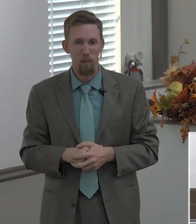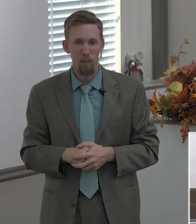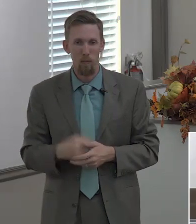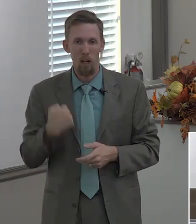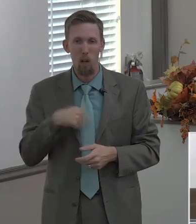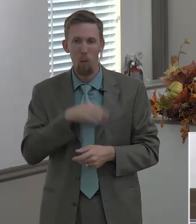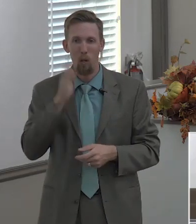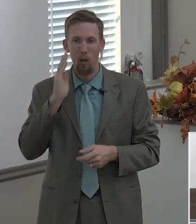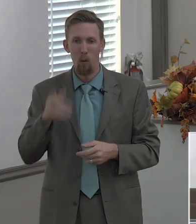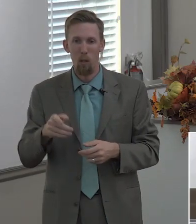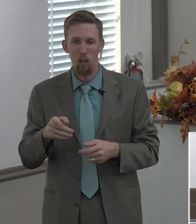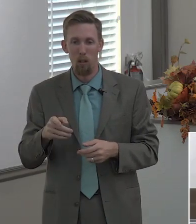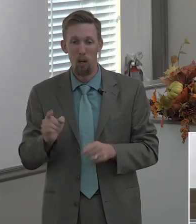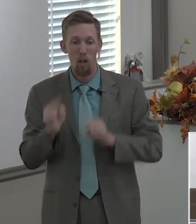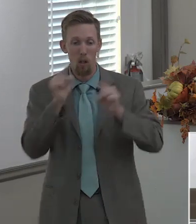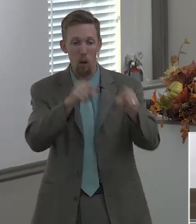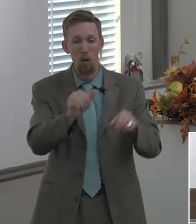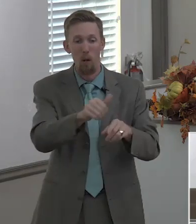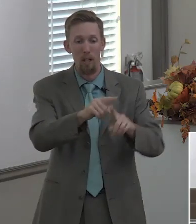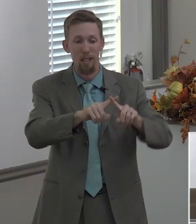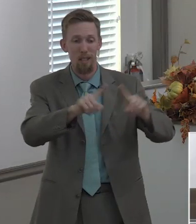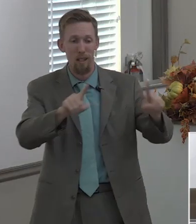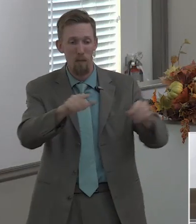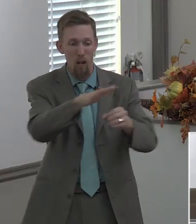and we're gonna go to another community